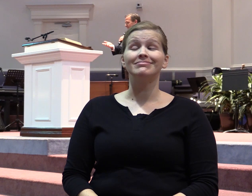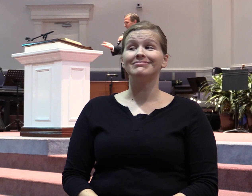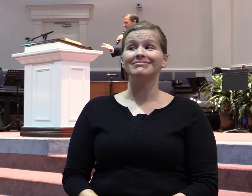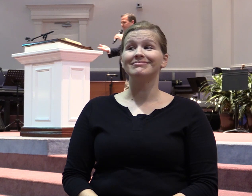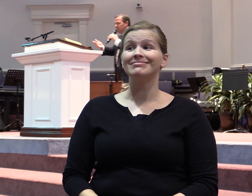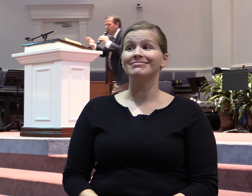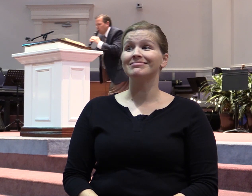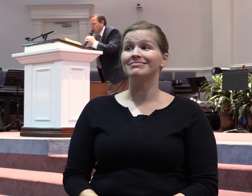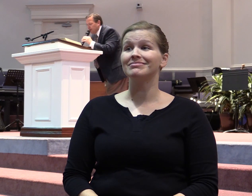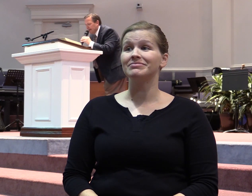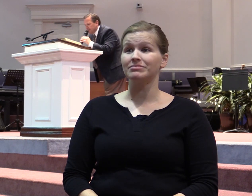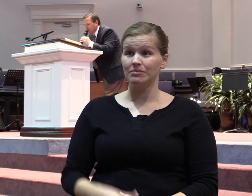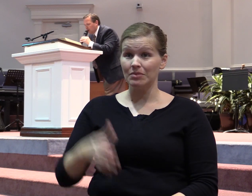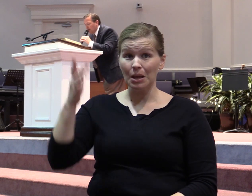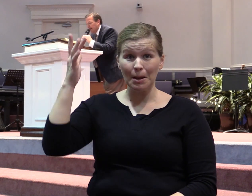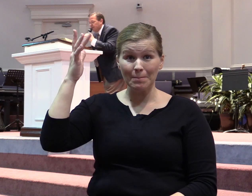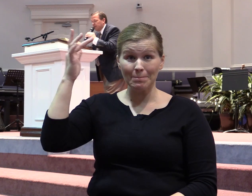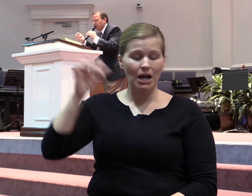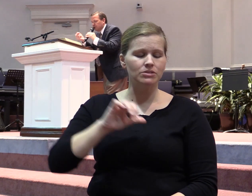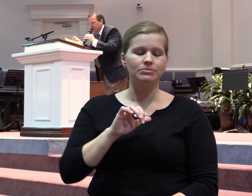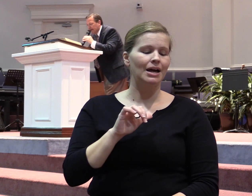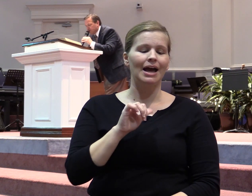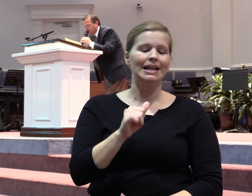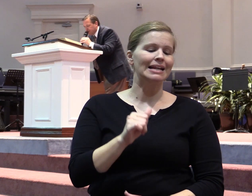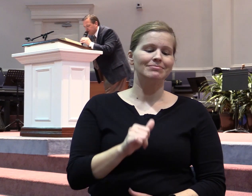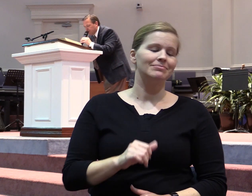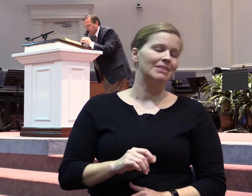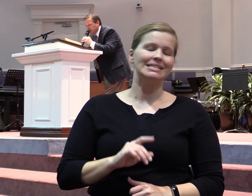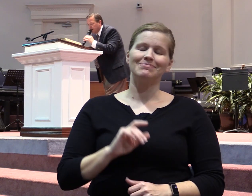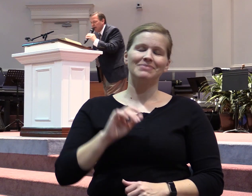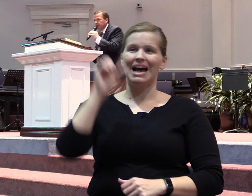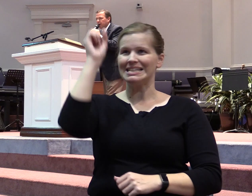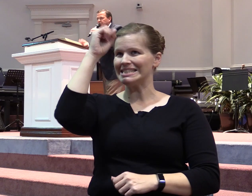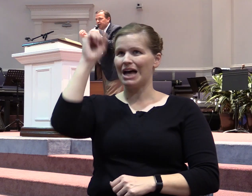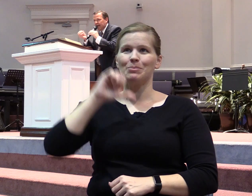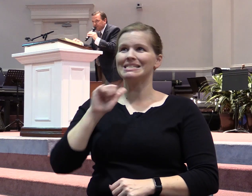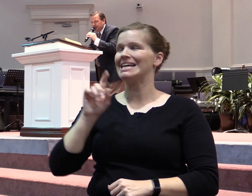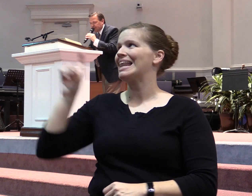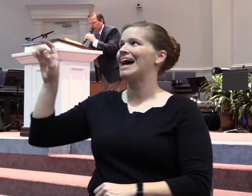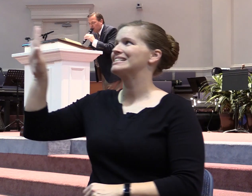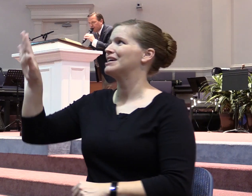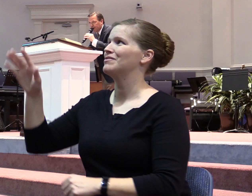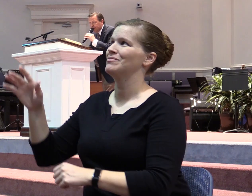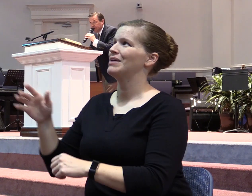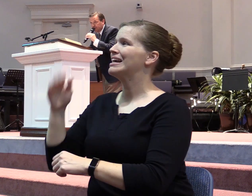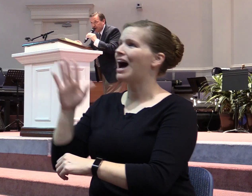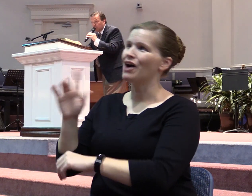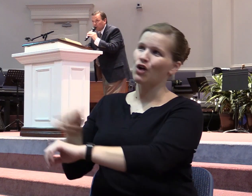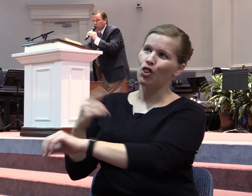He said, because you didn't ask for long life, and because you didn't ask for riches for yourself, because you didn't ask me to take away your enemies and make your road